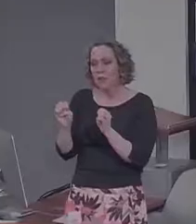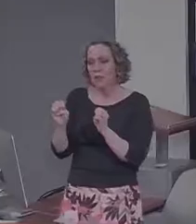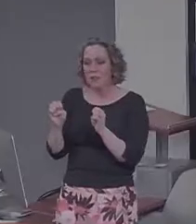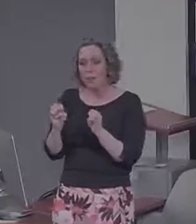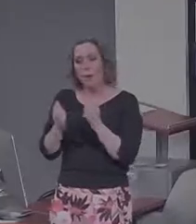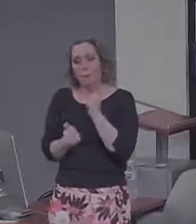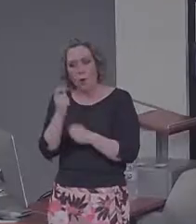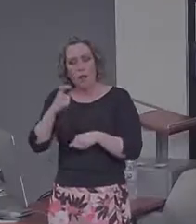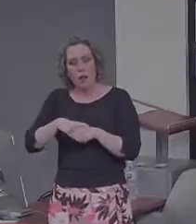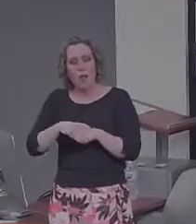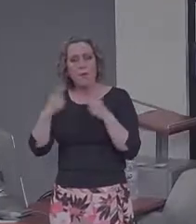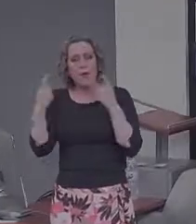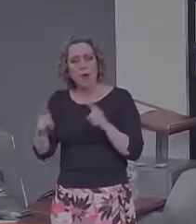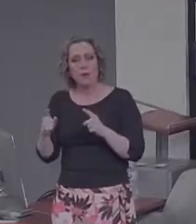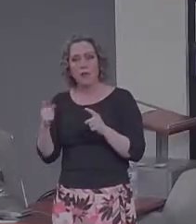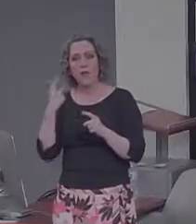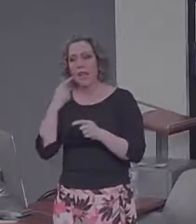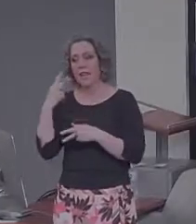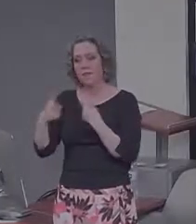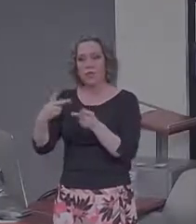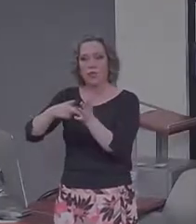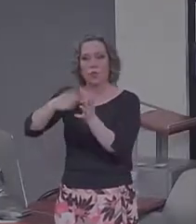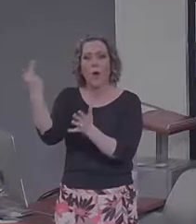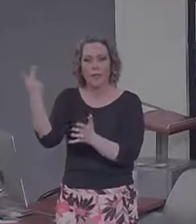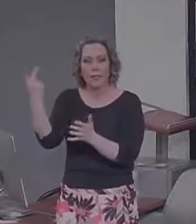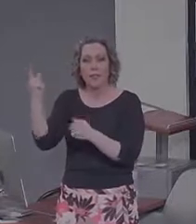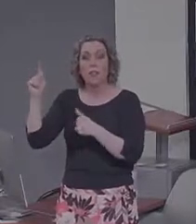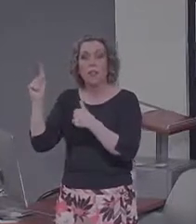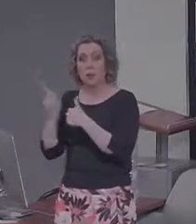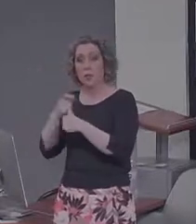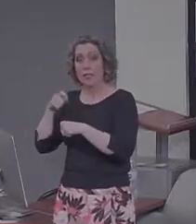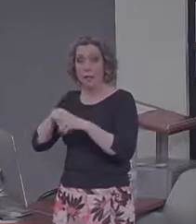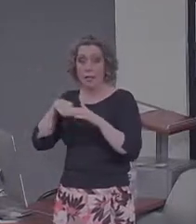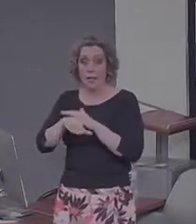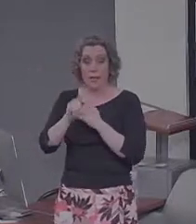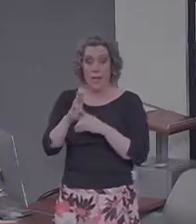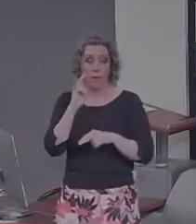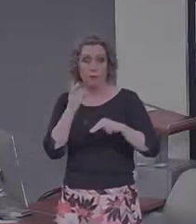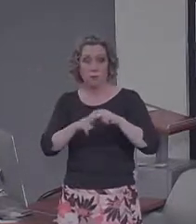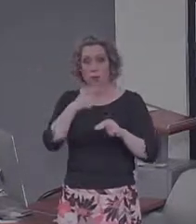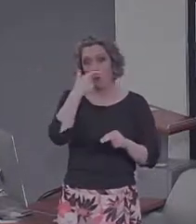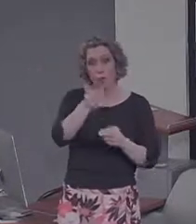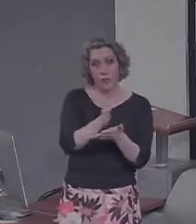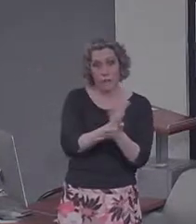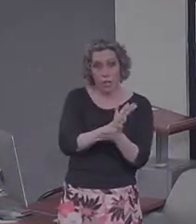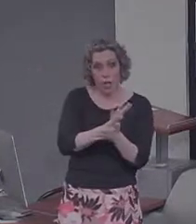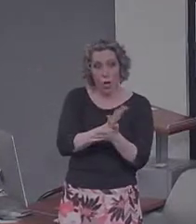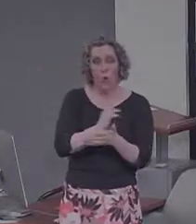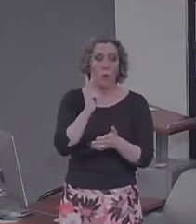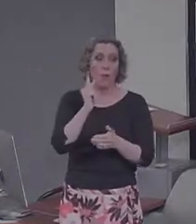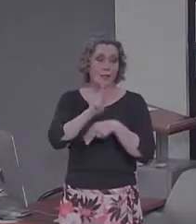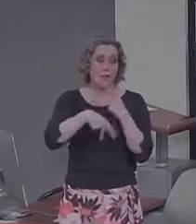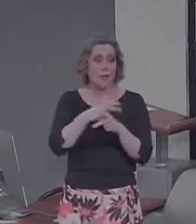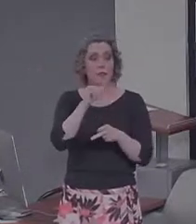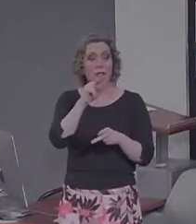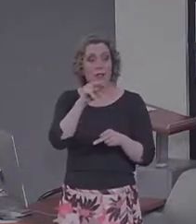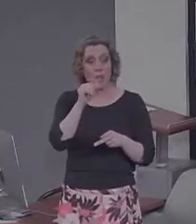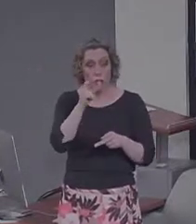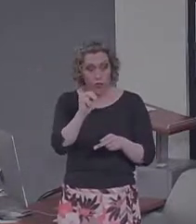where there are two visits to the lab. You come in to the lab. You see a videotape. You get one induction. Do a bunch of tasks. A week later, you come back. You get